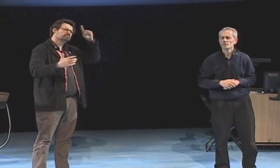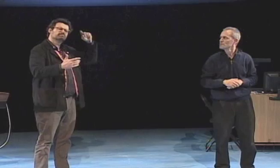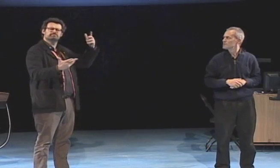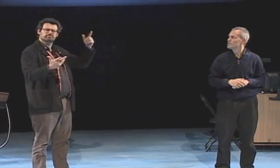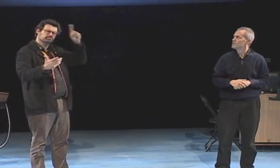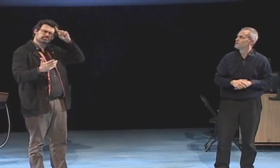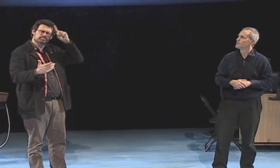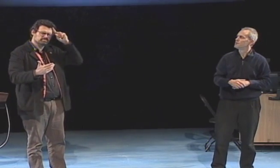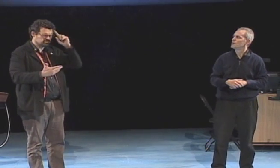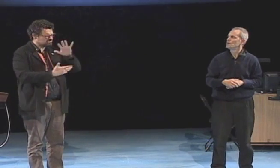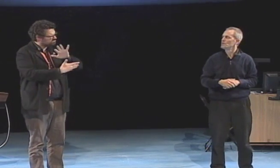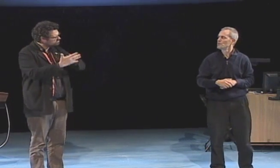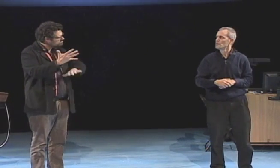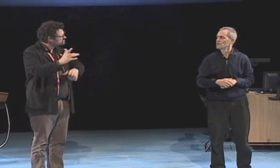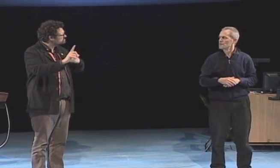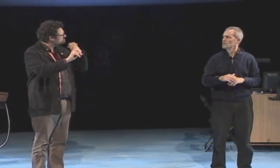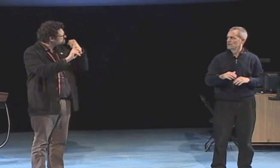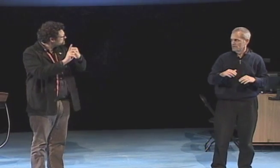Booklet.